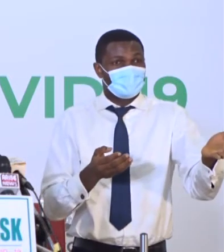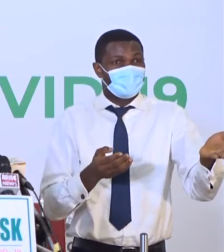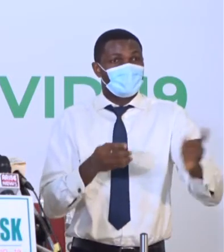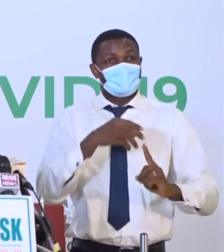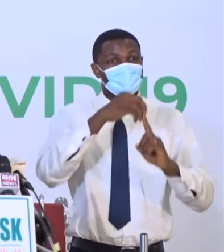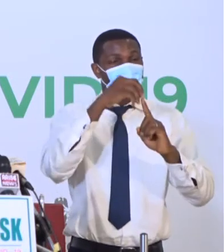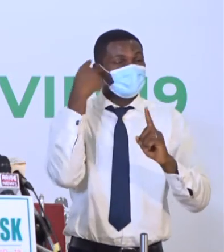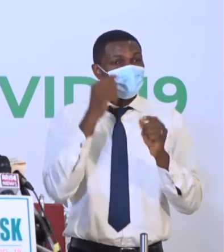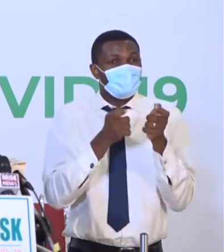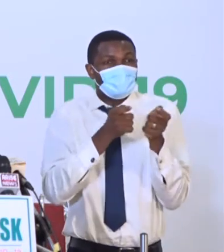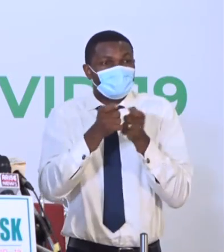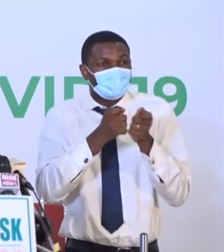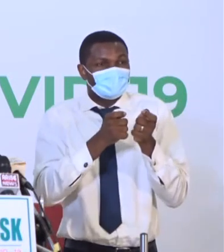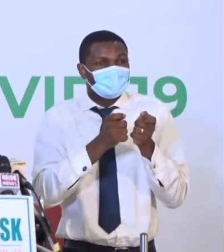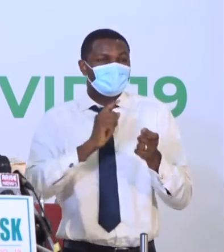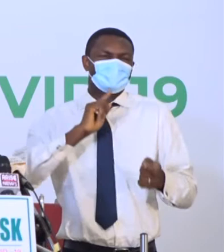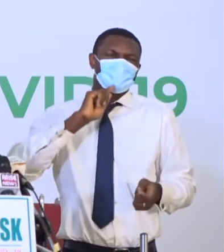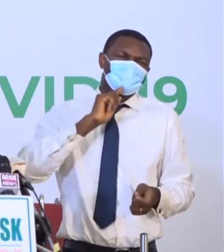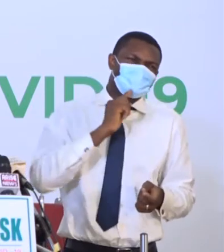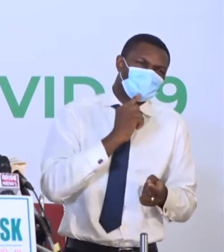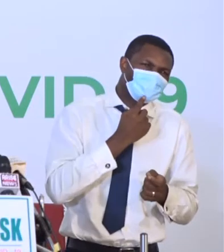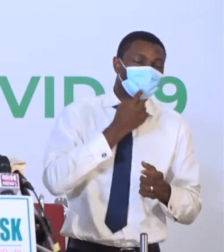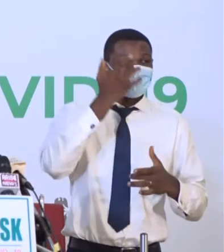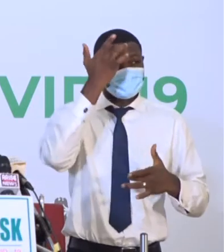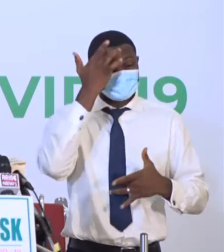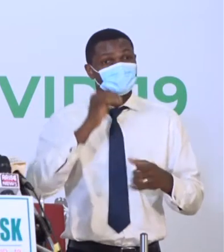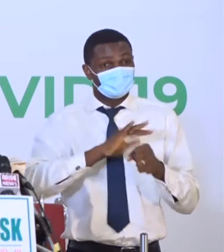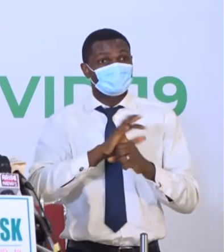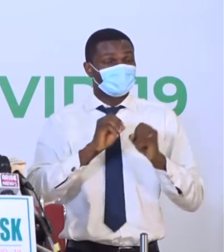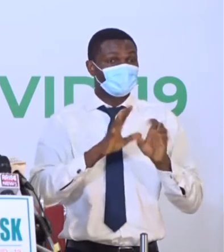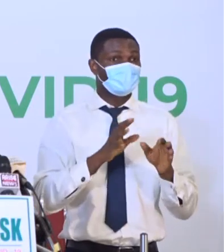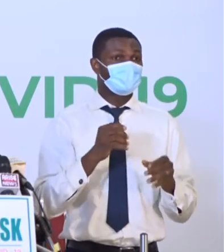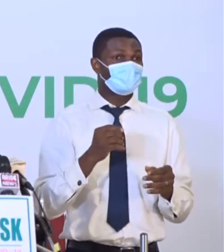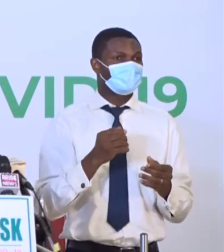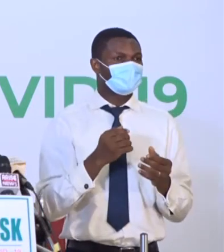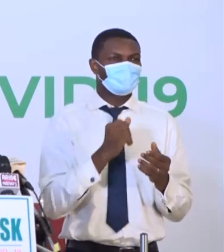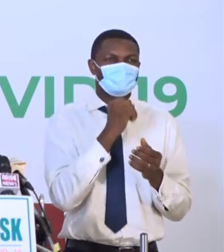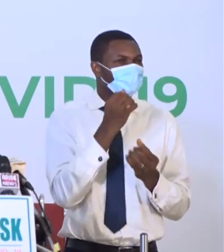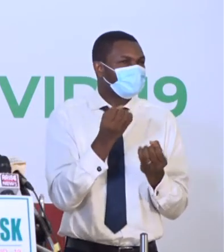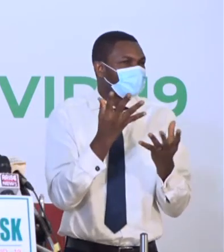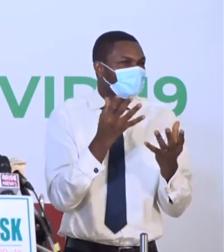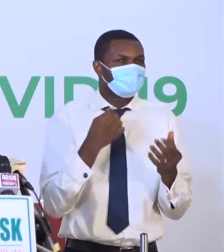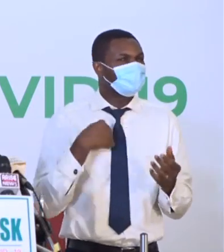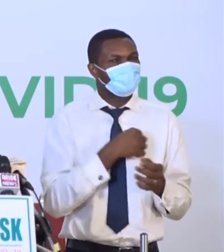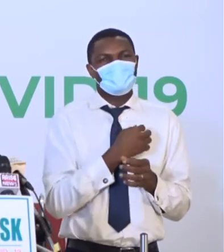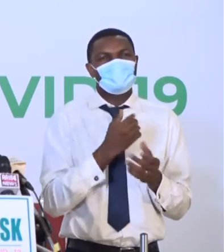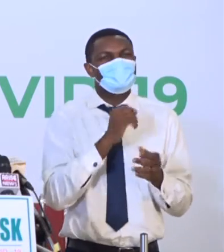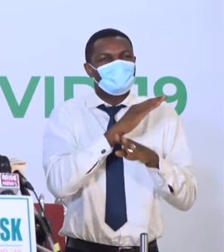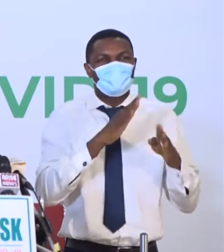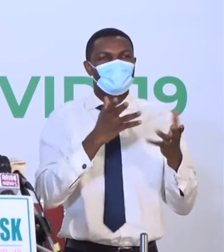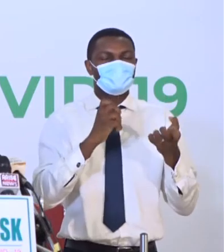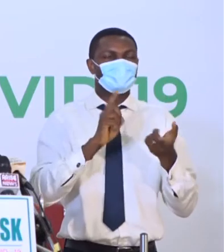cases remain very limited, and we do not wish to be overwhelmed. But the